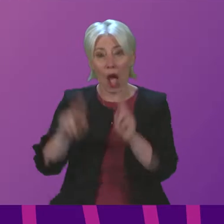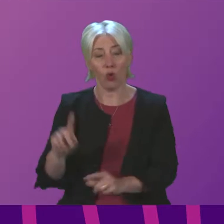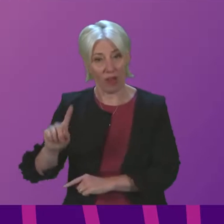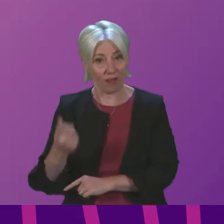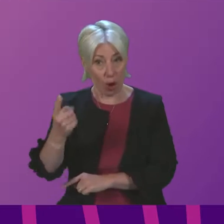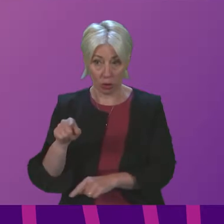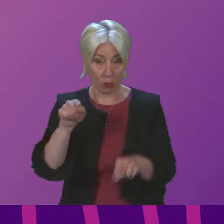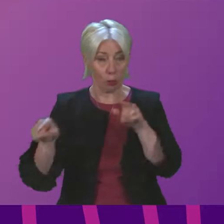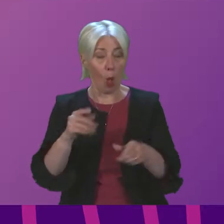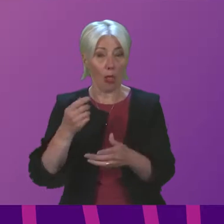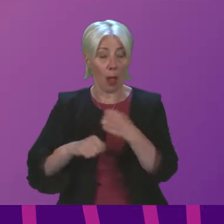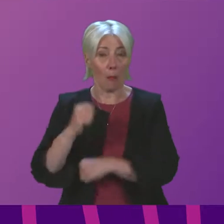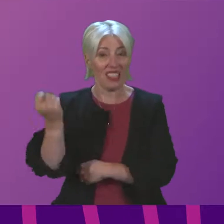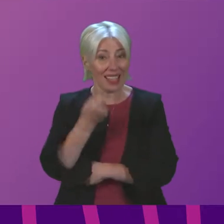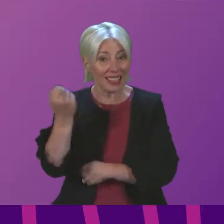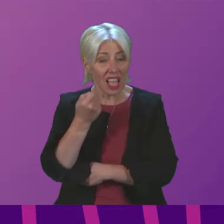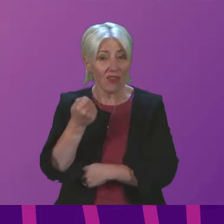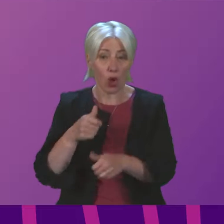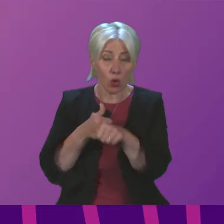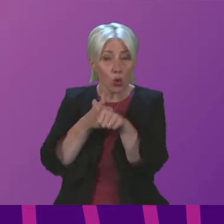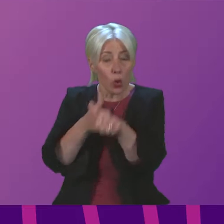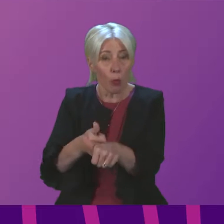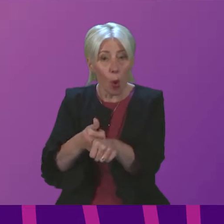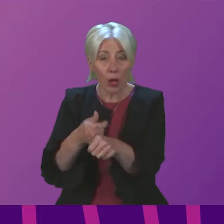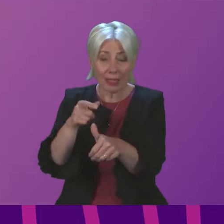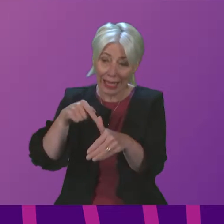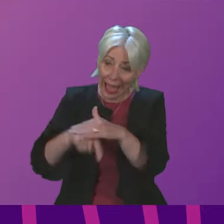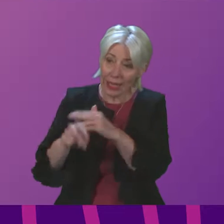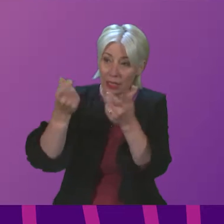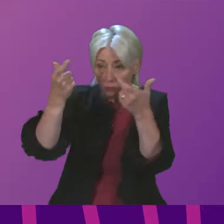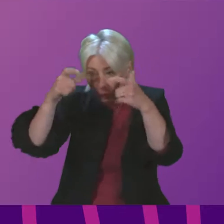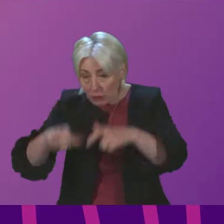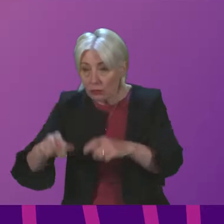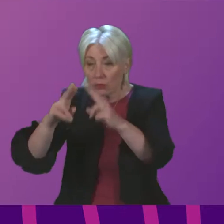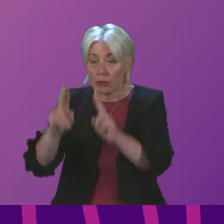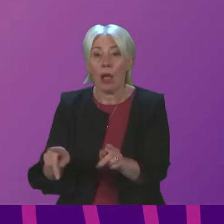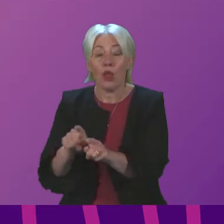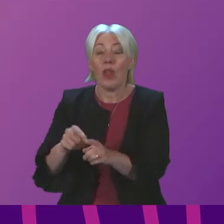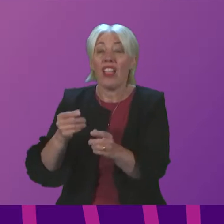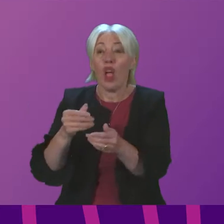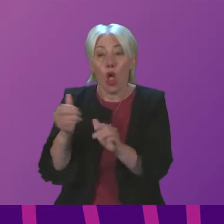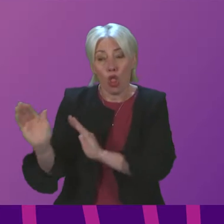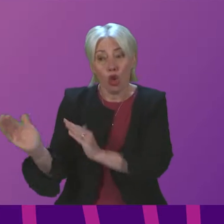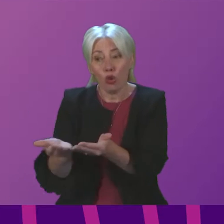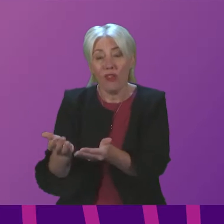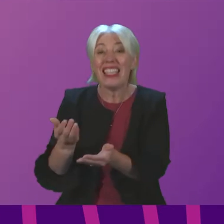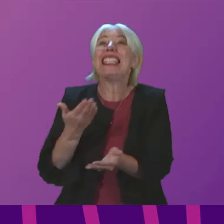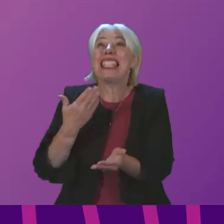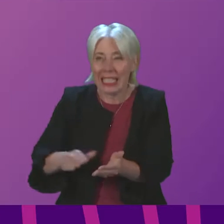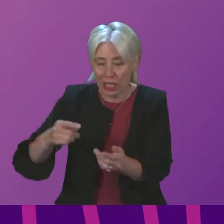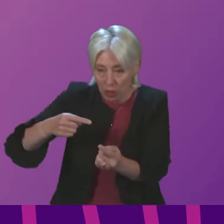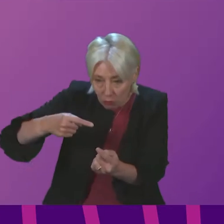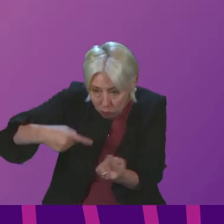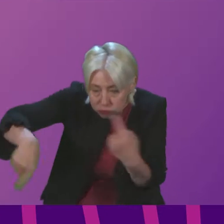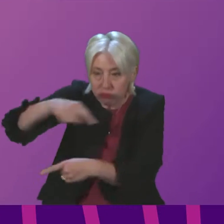successful way of supporting people into accommodation, but importantly, wrapping the services around the